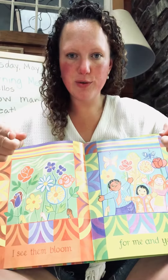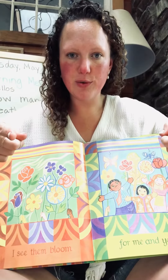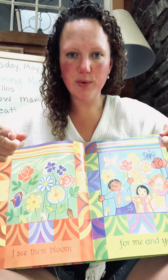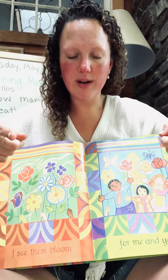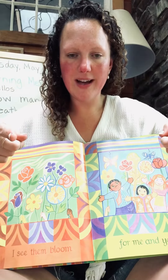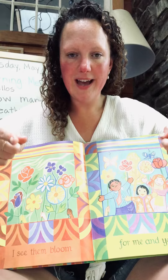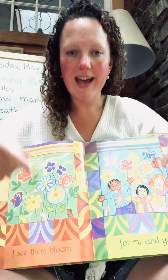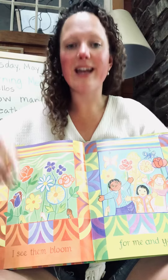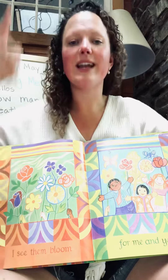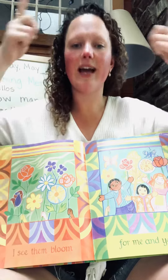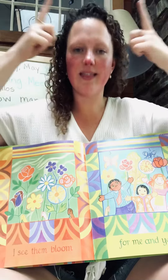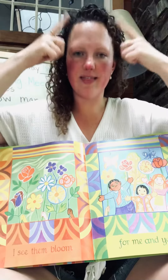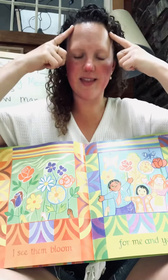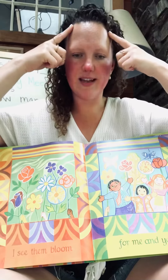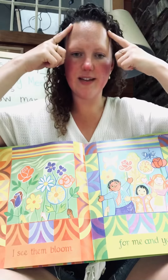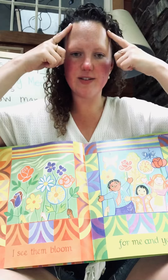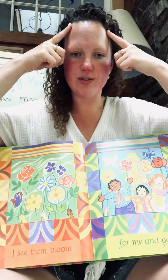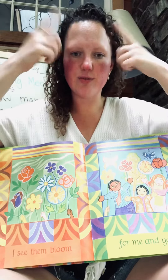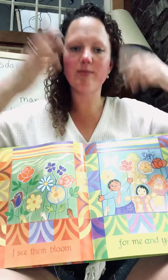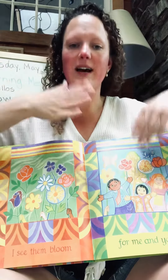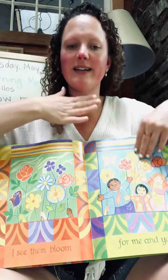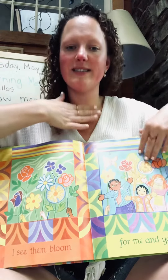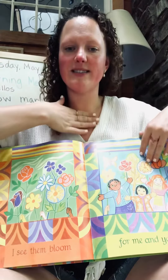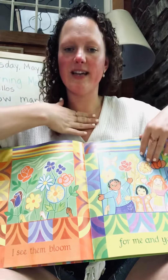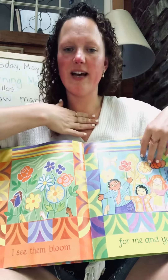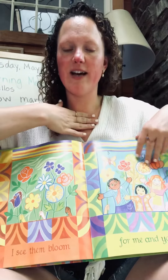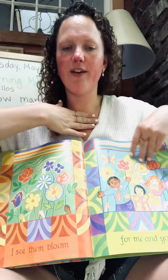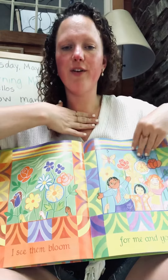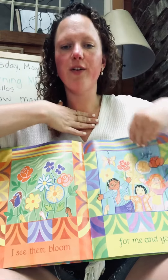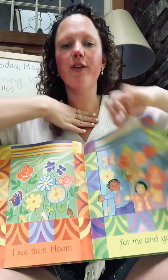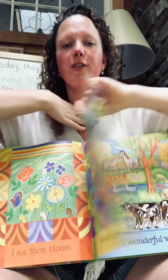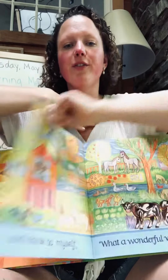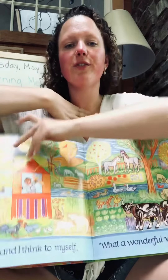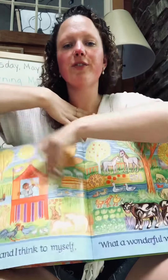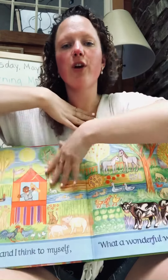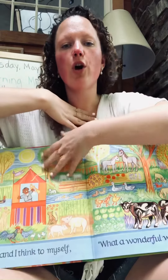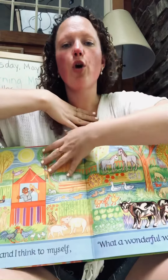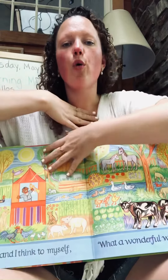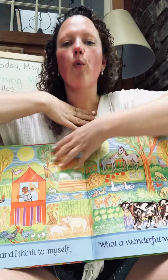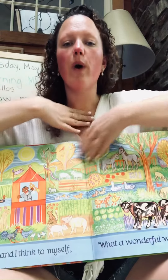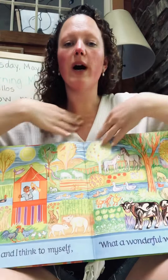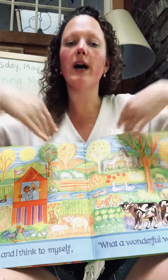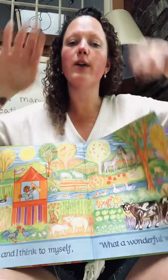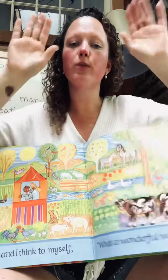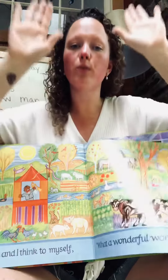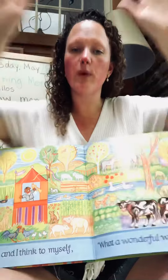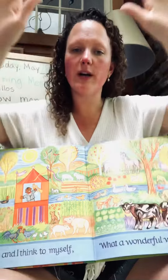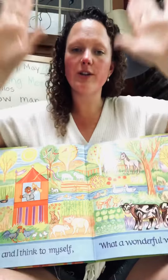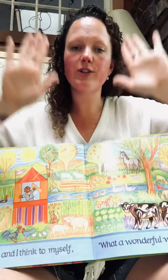and I think to myself what a wonderful